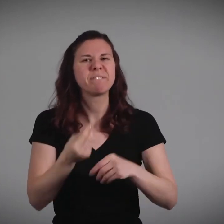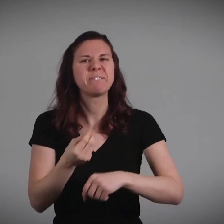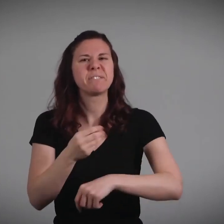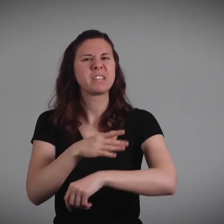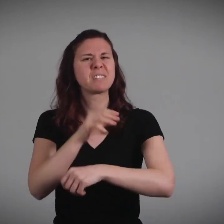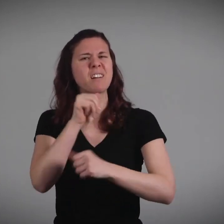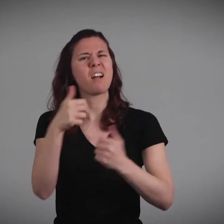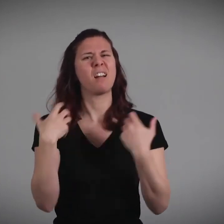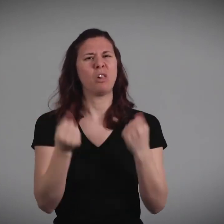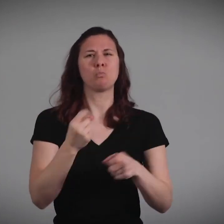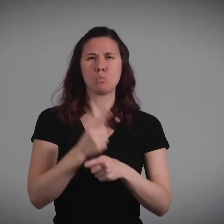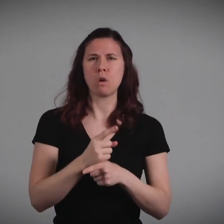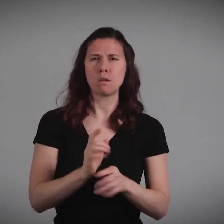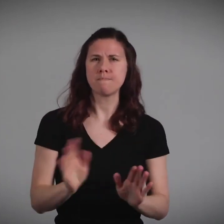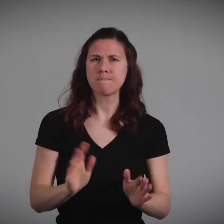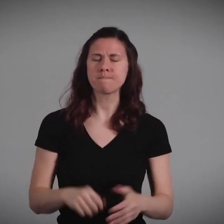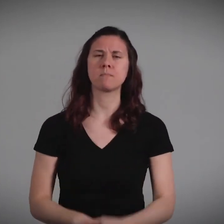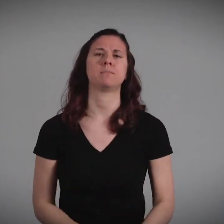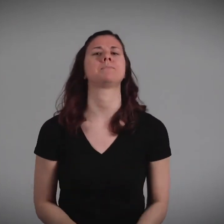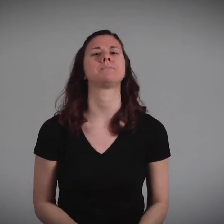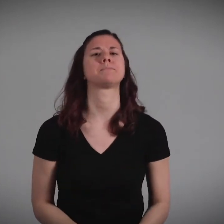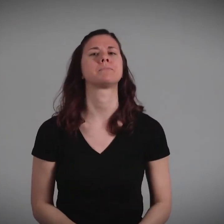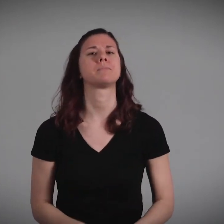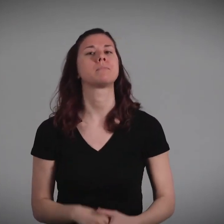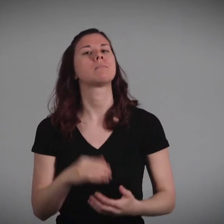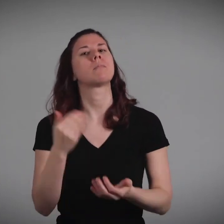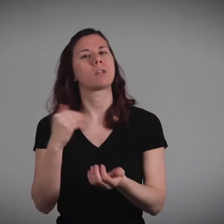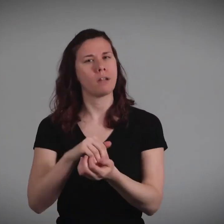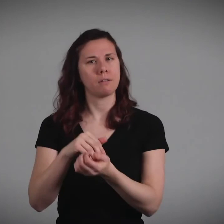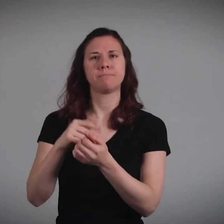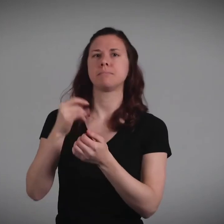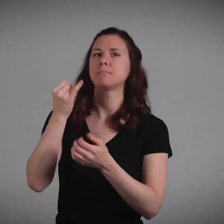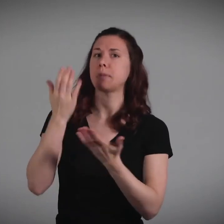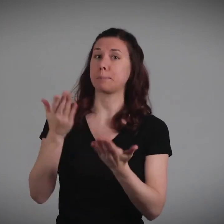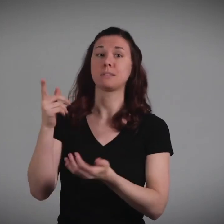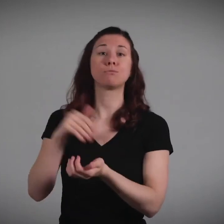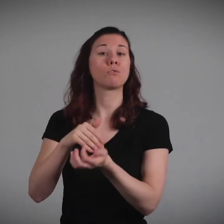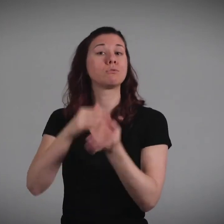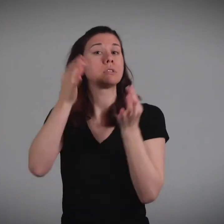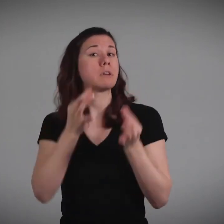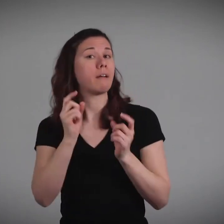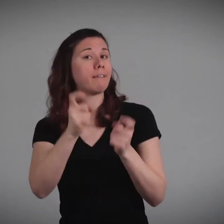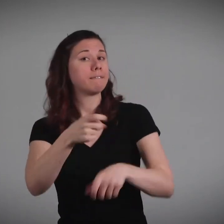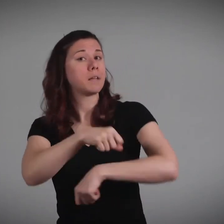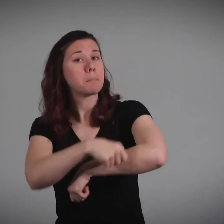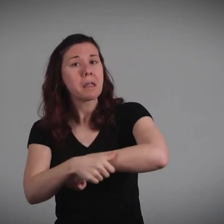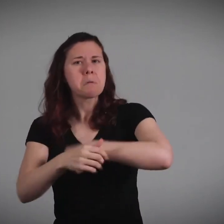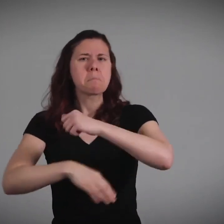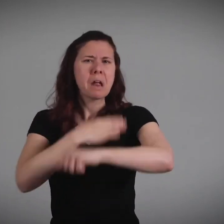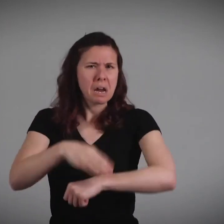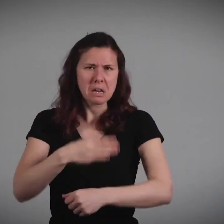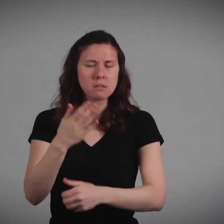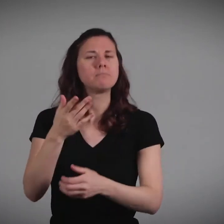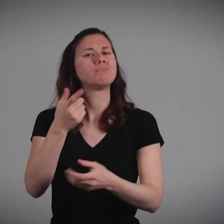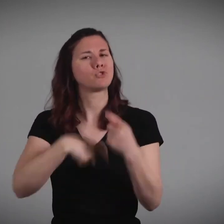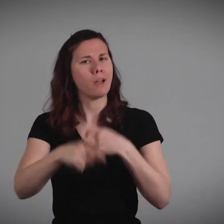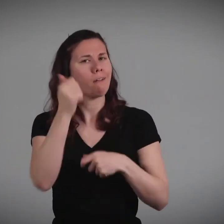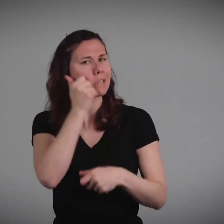That would cause the glue to soften, and then the cut can't heal the right way. If the doctor decided to bandage on top of the glue, then